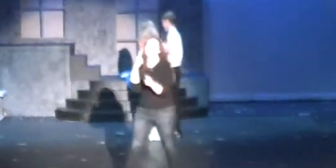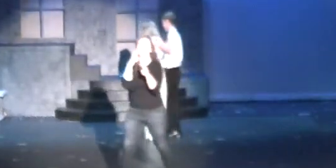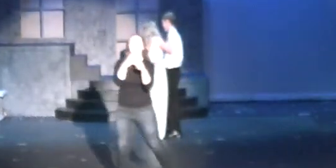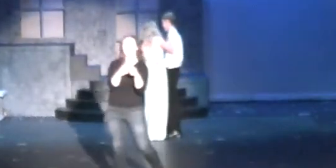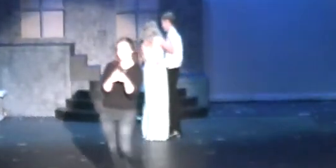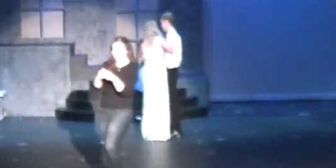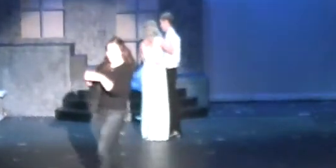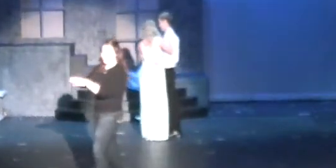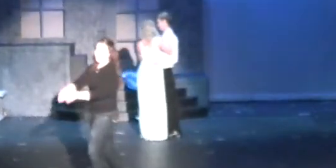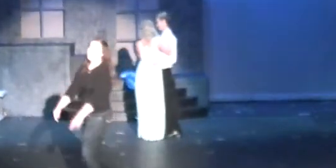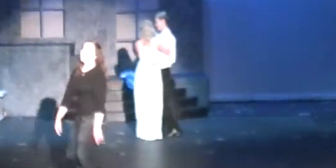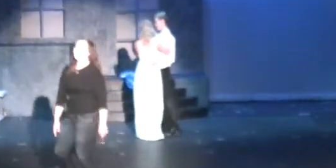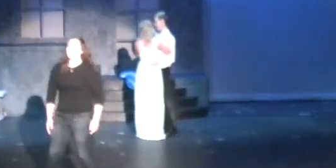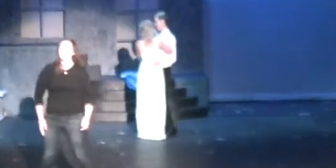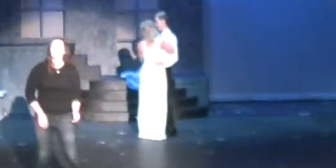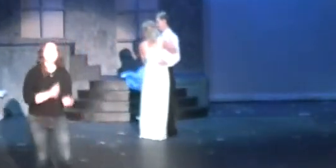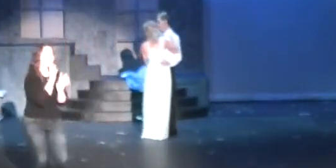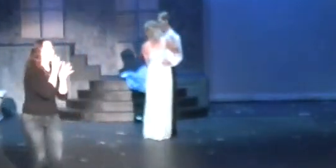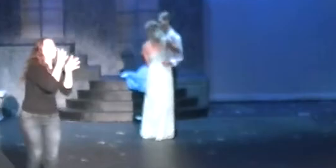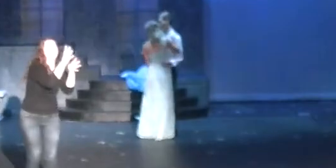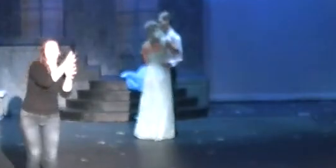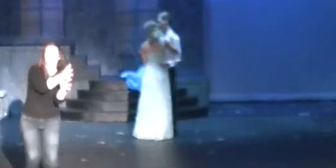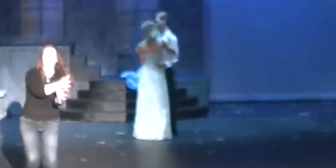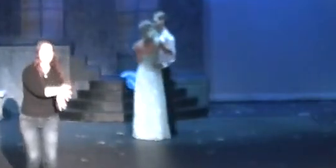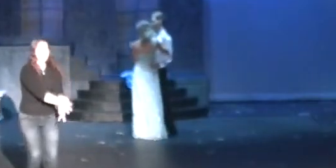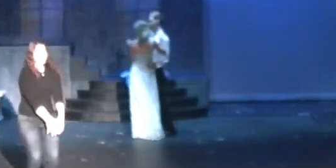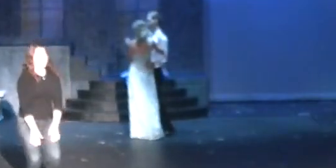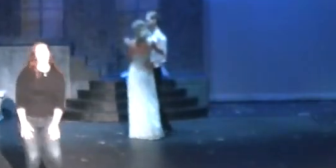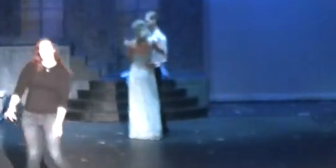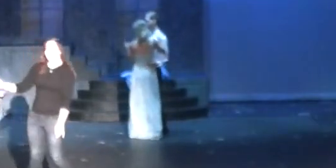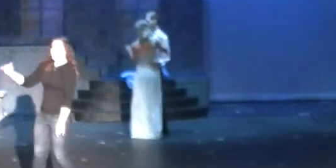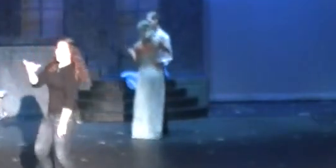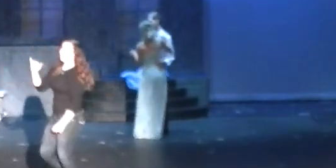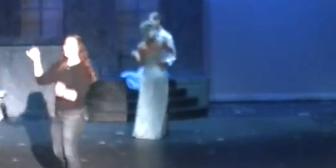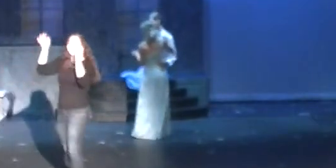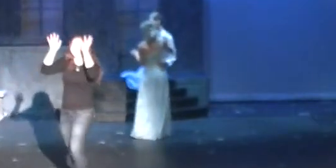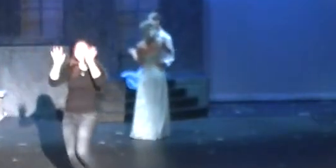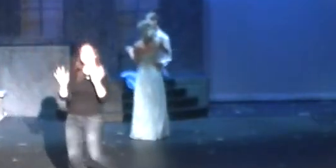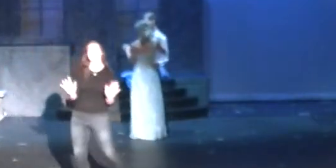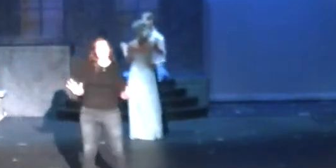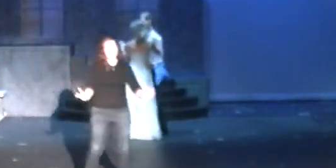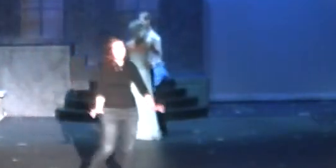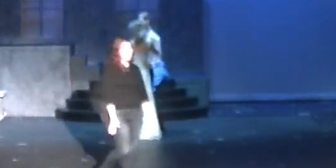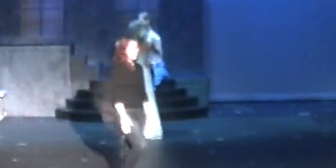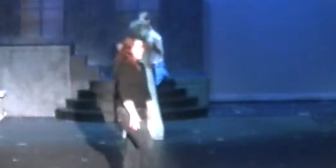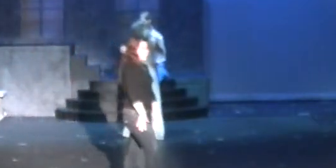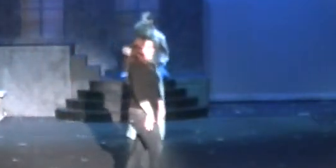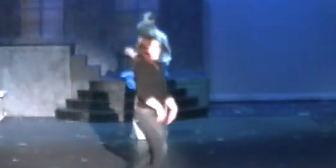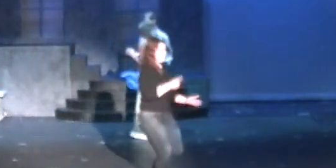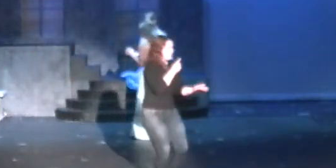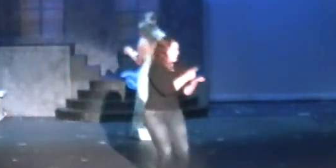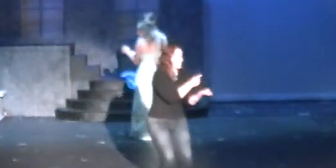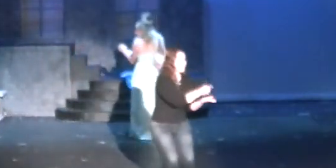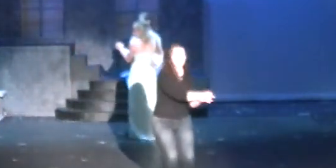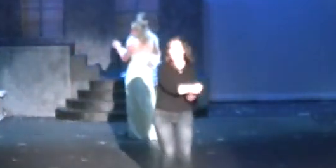you call my name But the way the words you say just fall like rain So I'm drowning